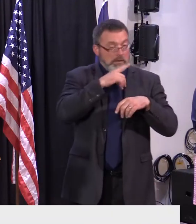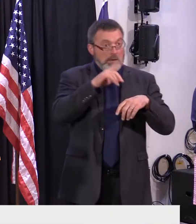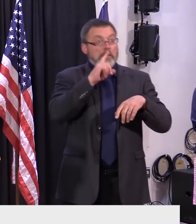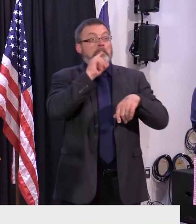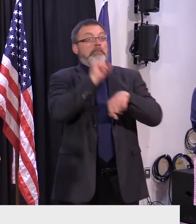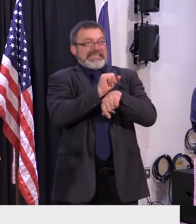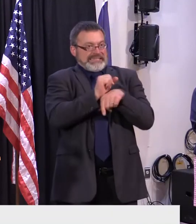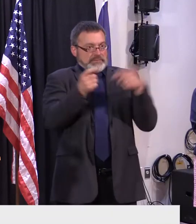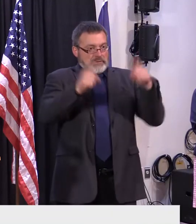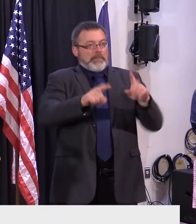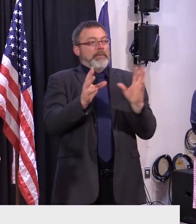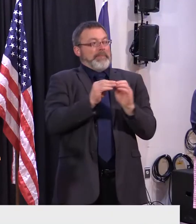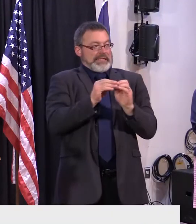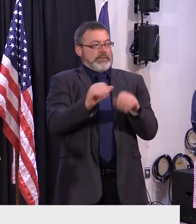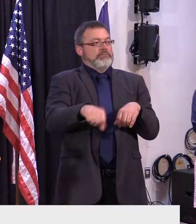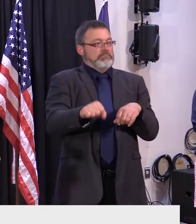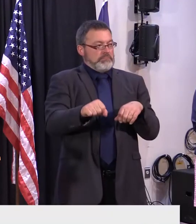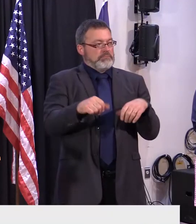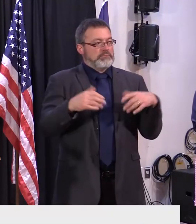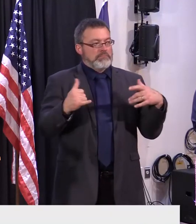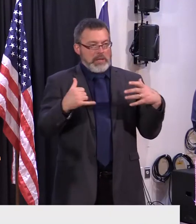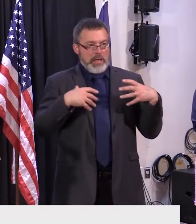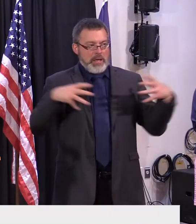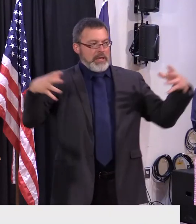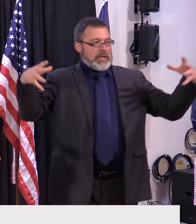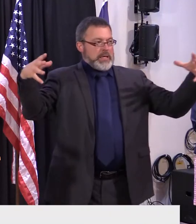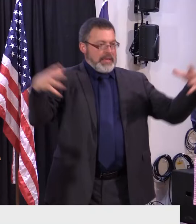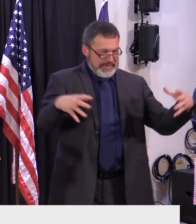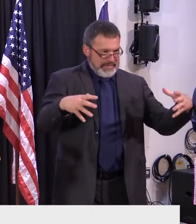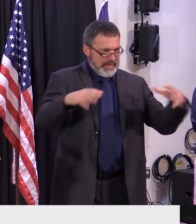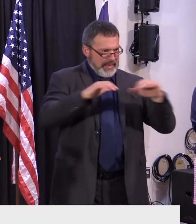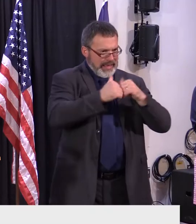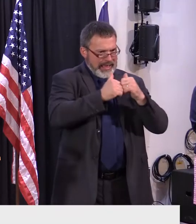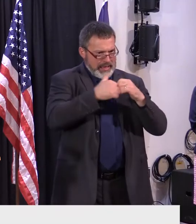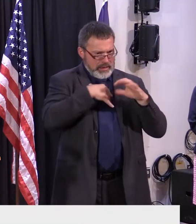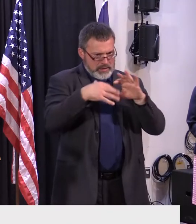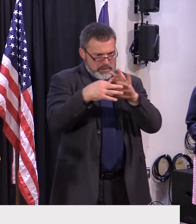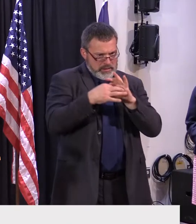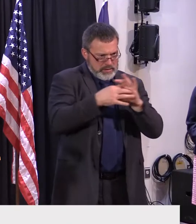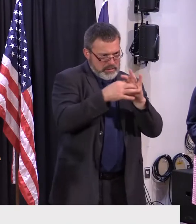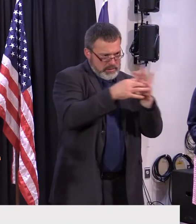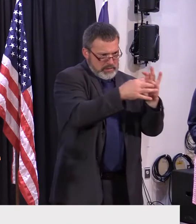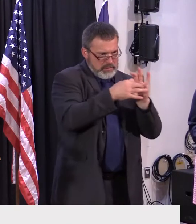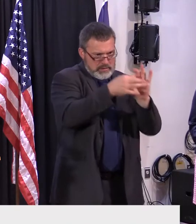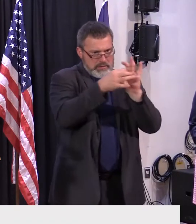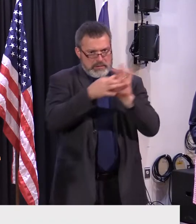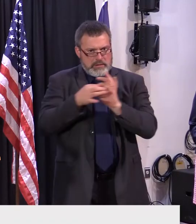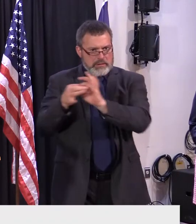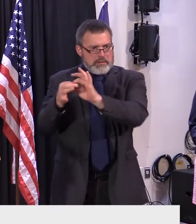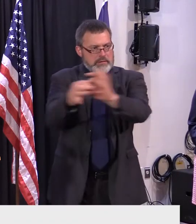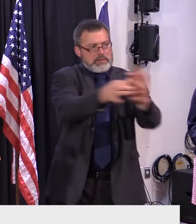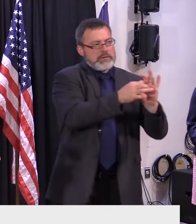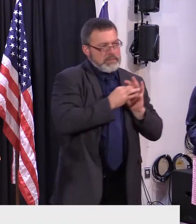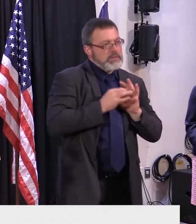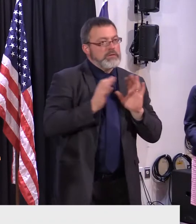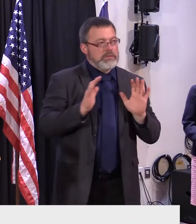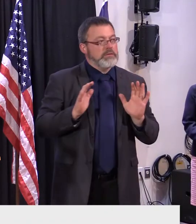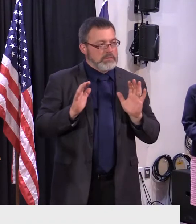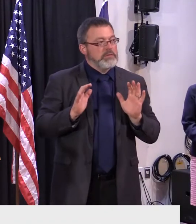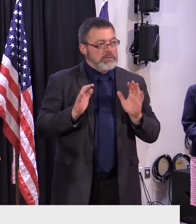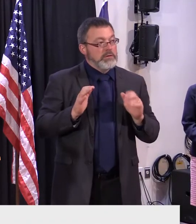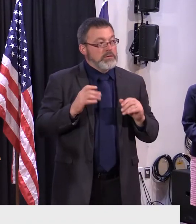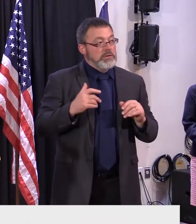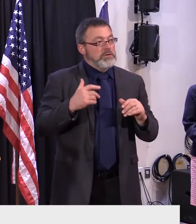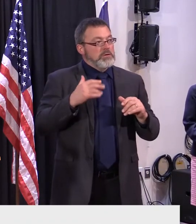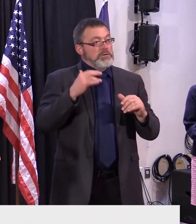Certainly the coordination between the care board and the agency is underway. And we will begin, continue coordinating and